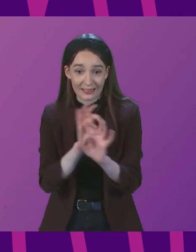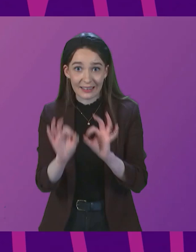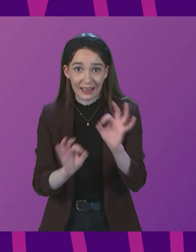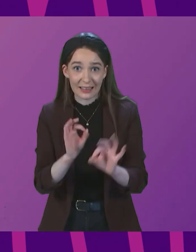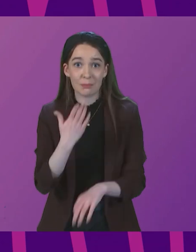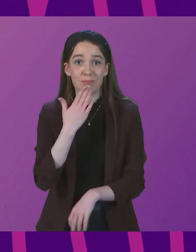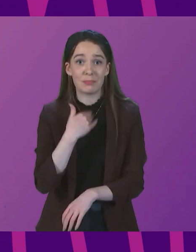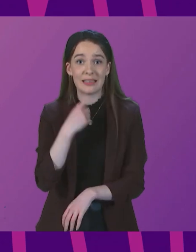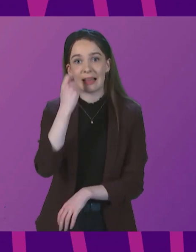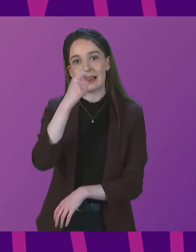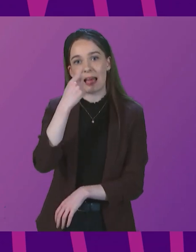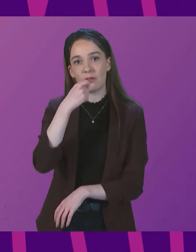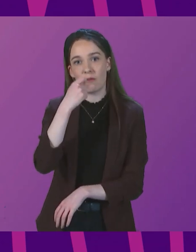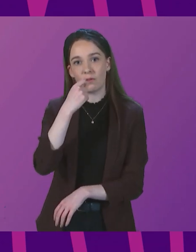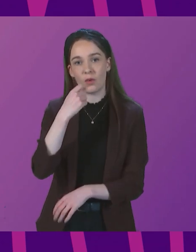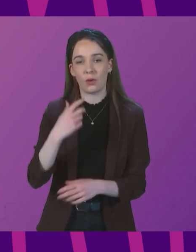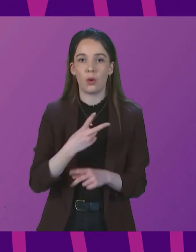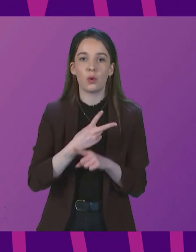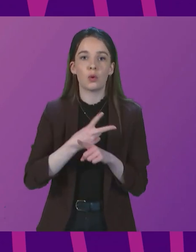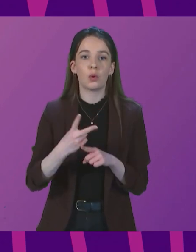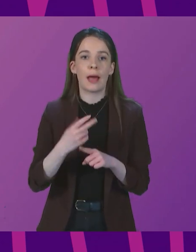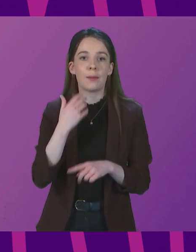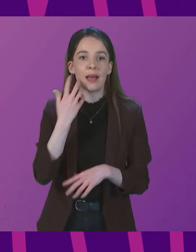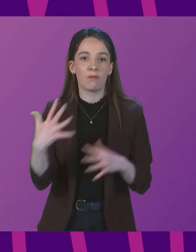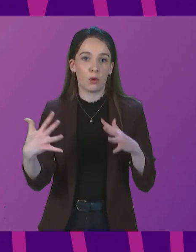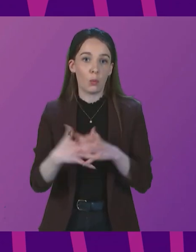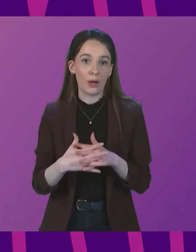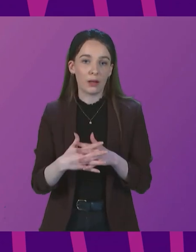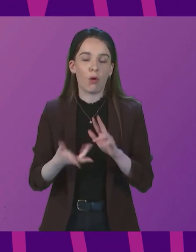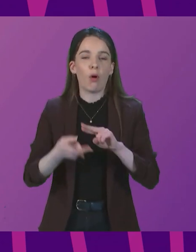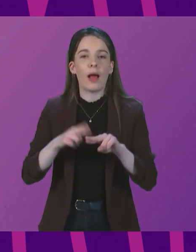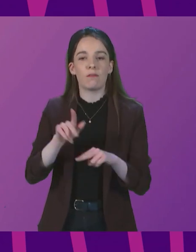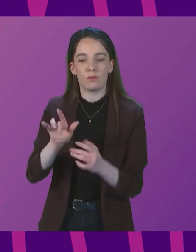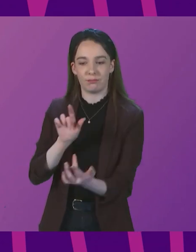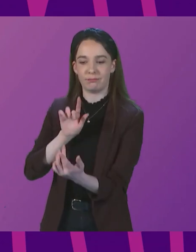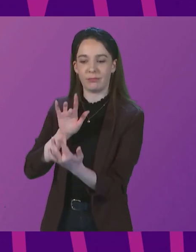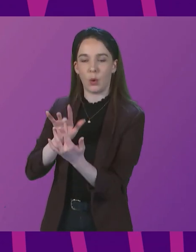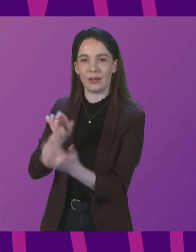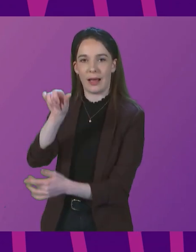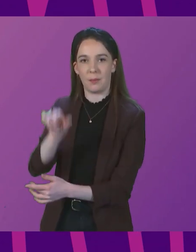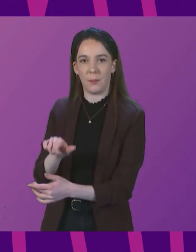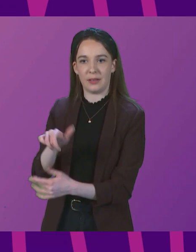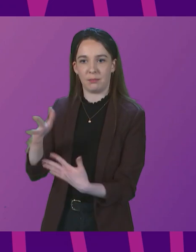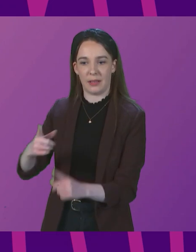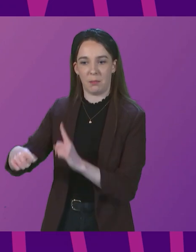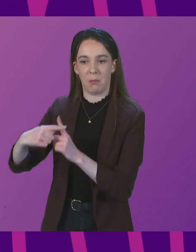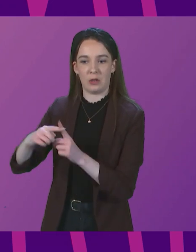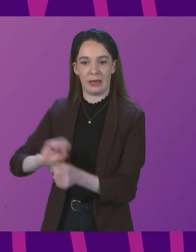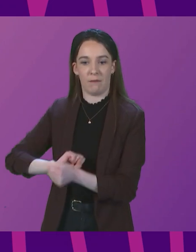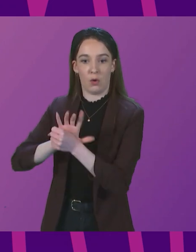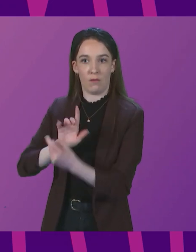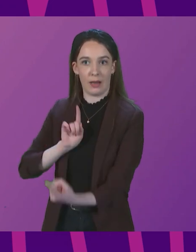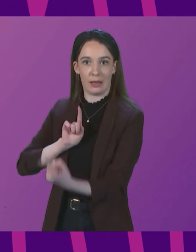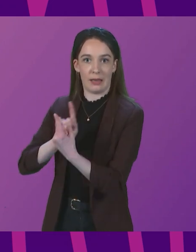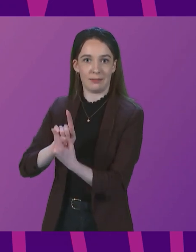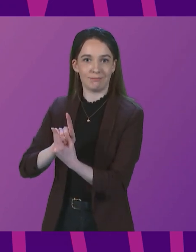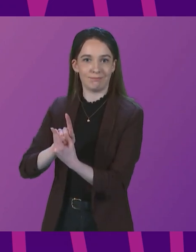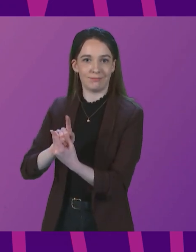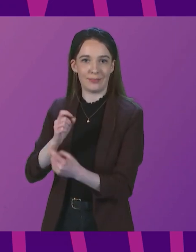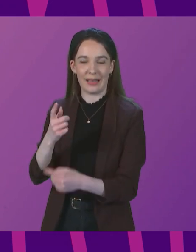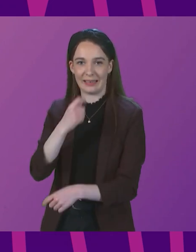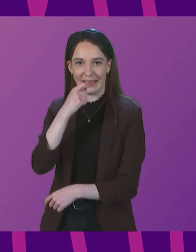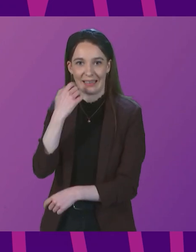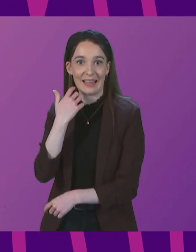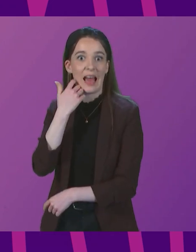test twice a week, to take a test daily for seven days, if you are a close contact of someone who has tested positive, and to take a test before